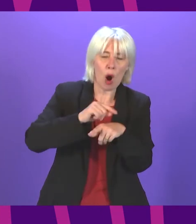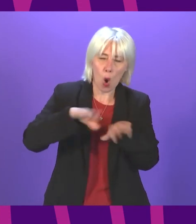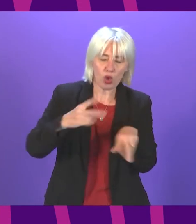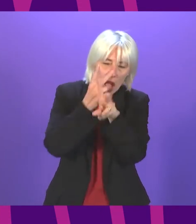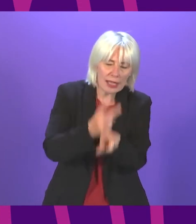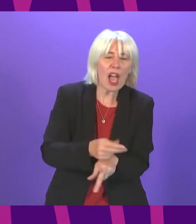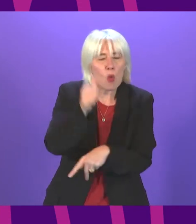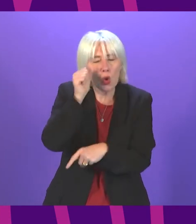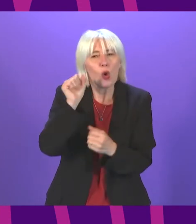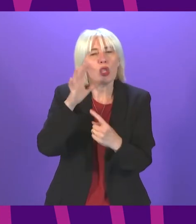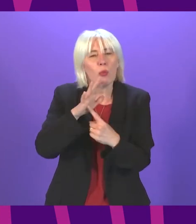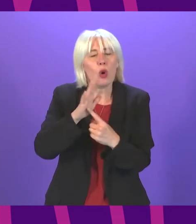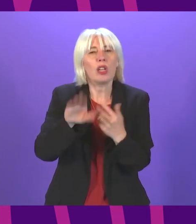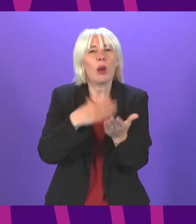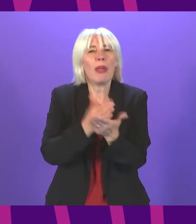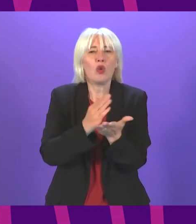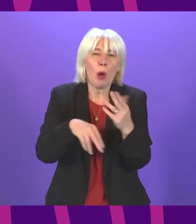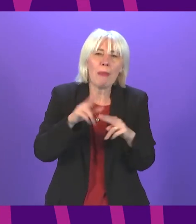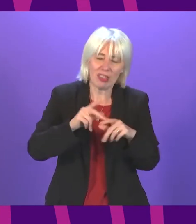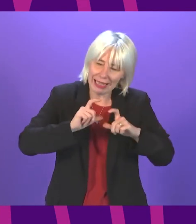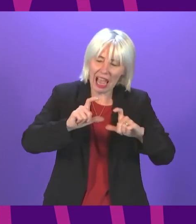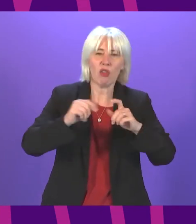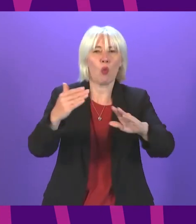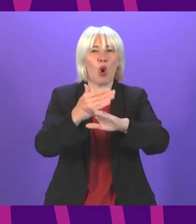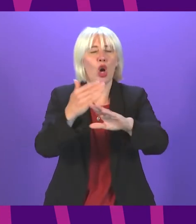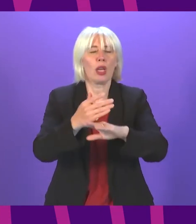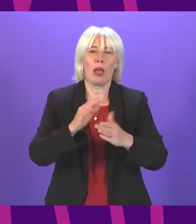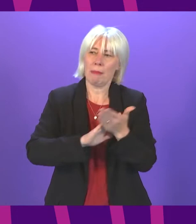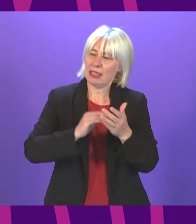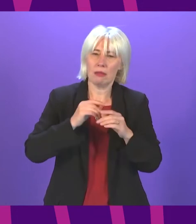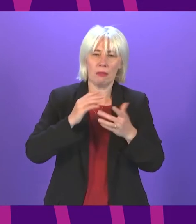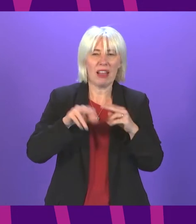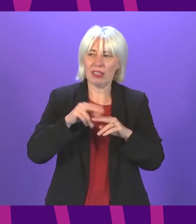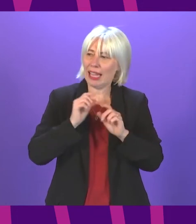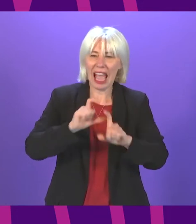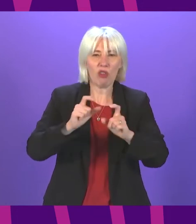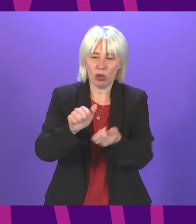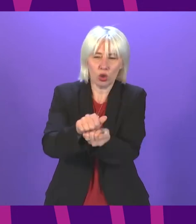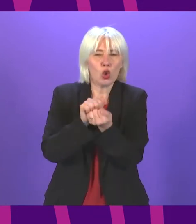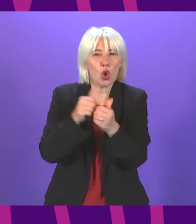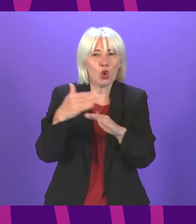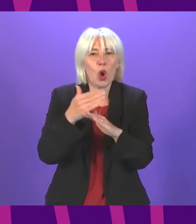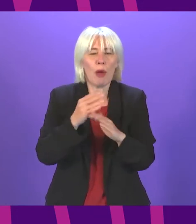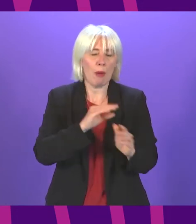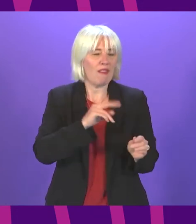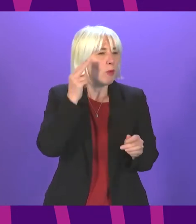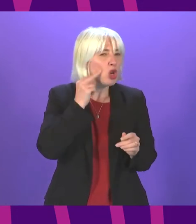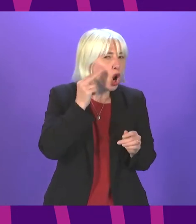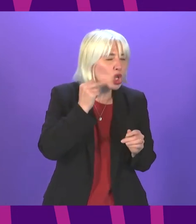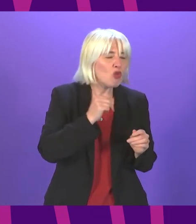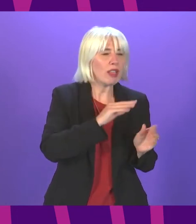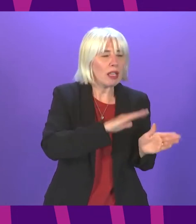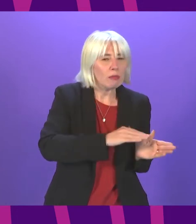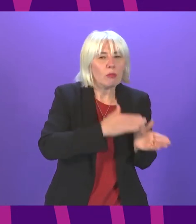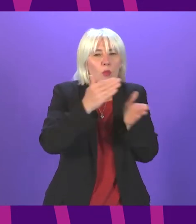important it is to ensure that parents can continue in their job, continue with secure employment when their child moves from nursery and early years